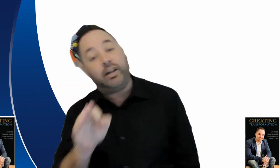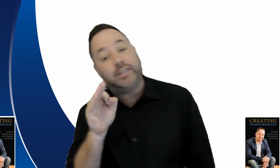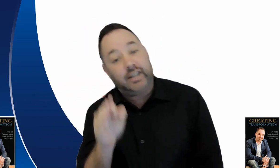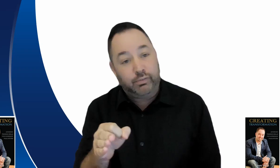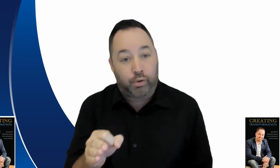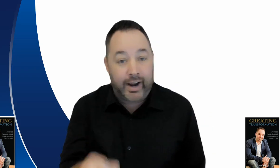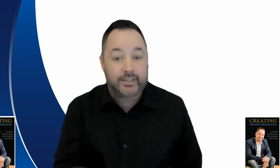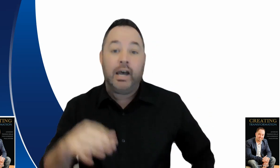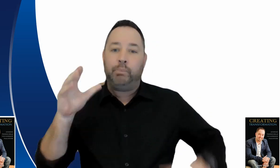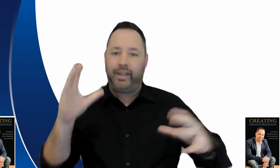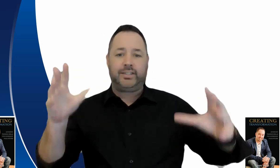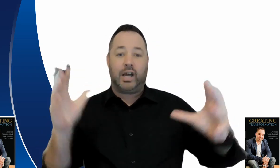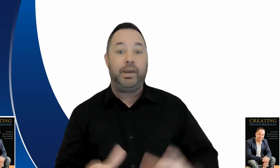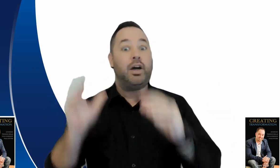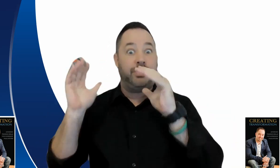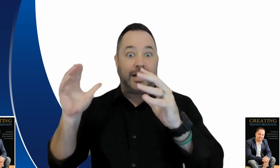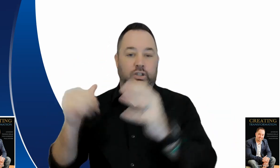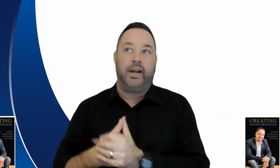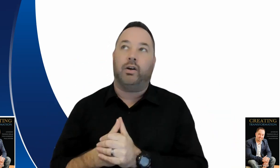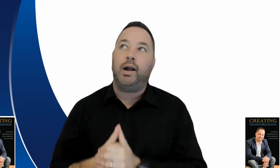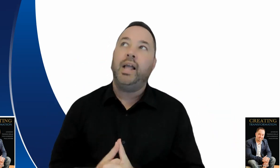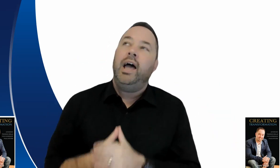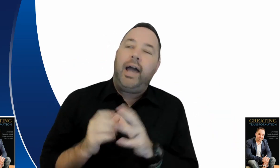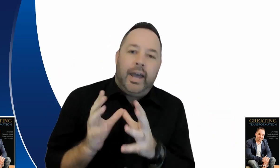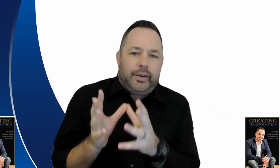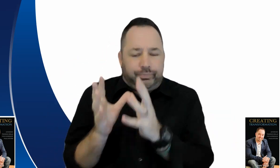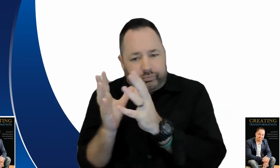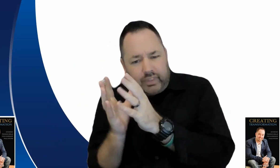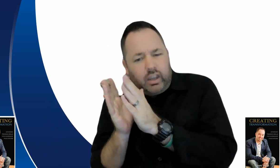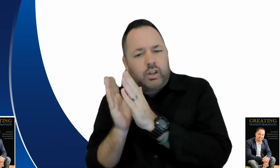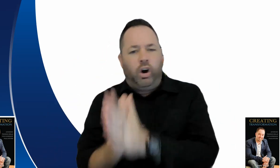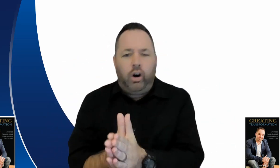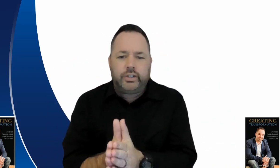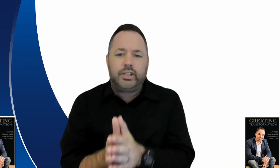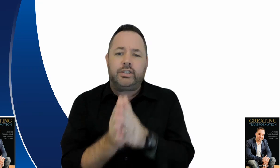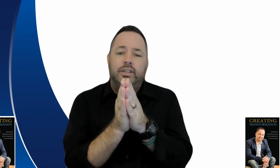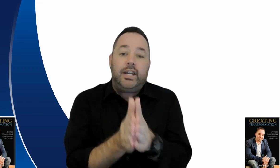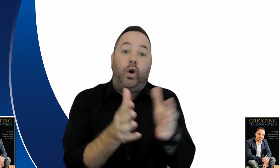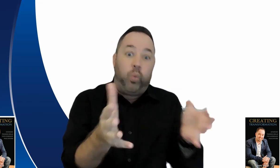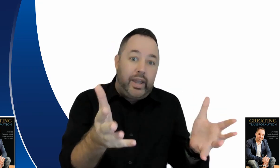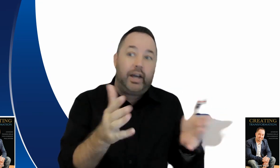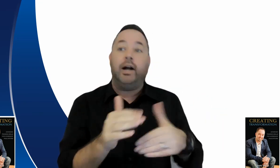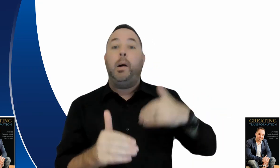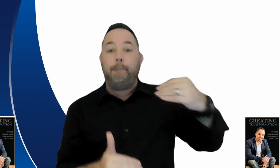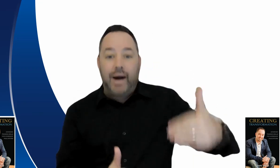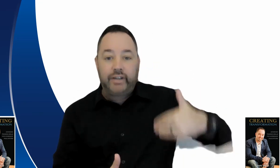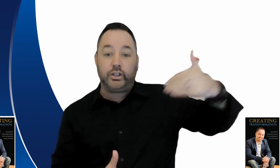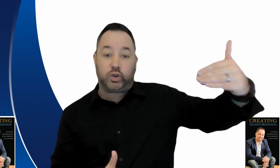doesn't give breaks please don't be that trainer right and consciously aware master